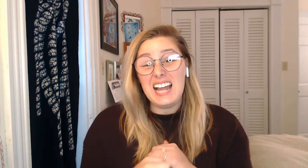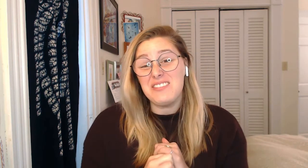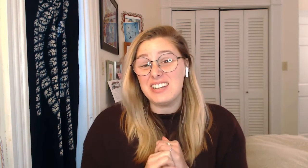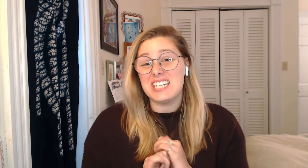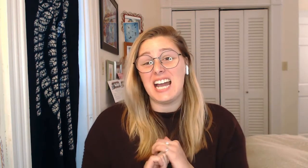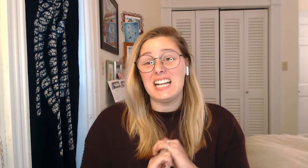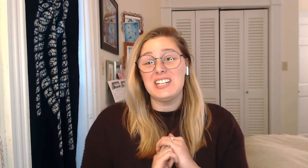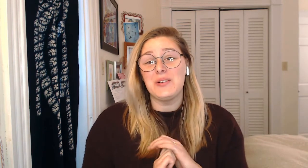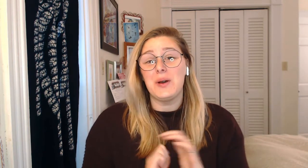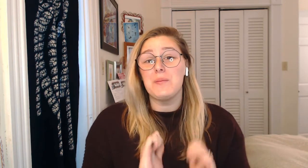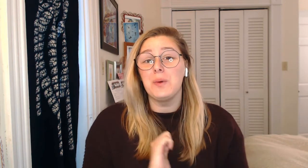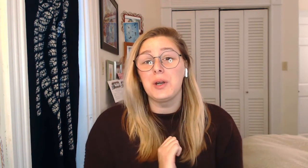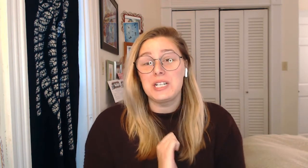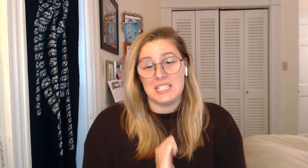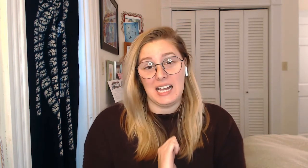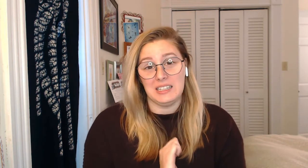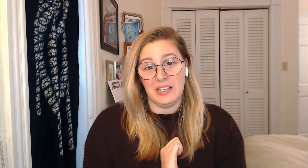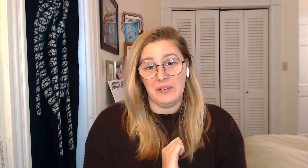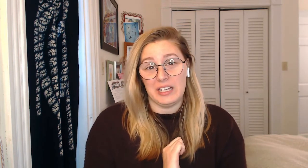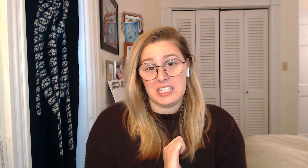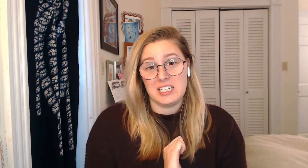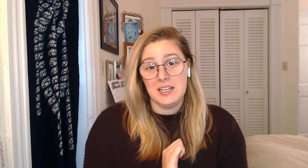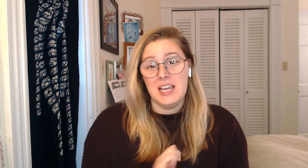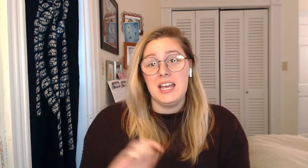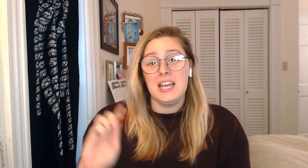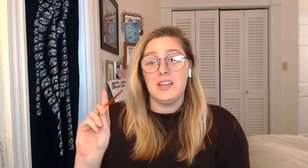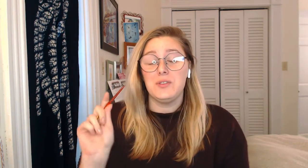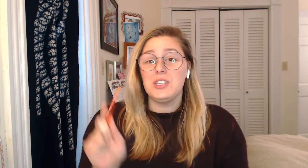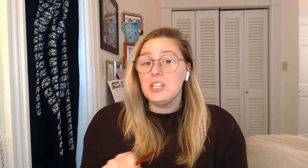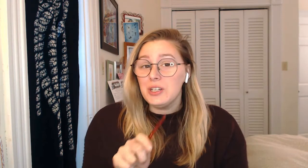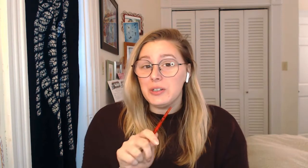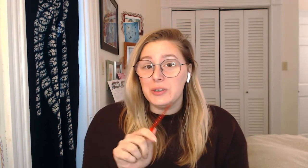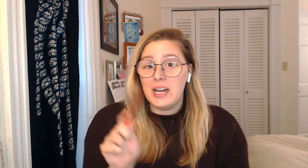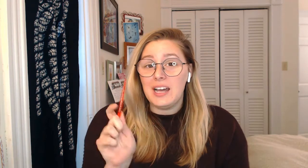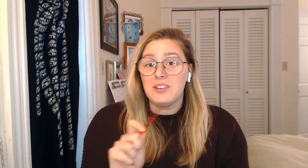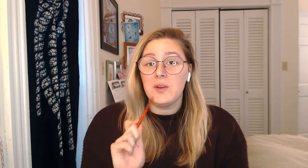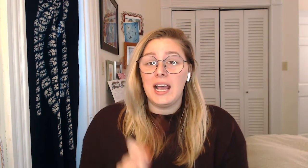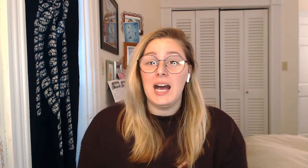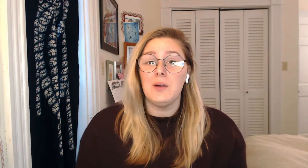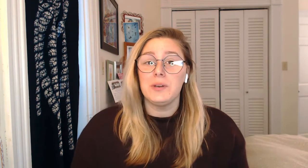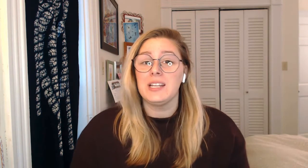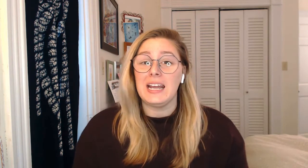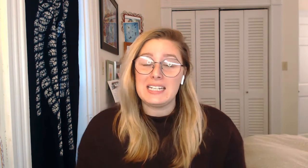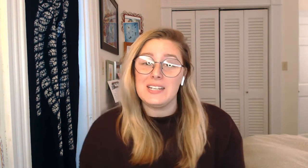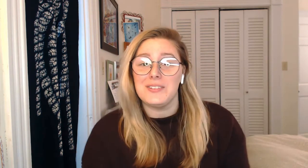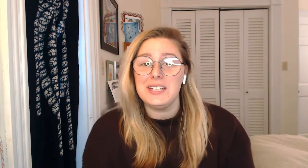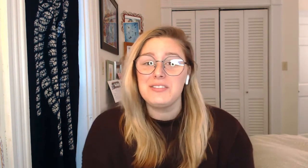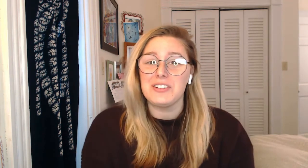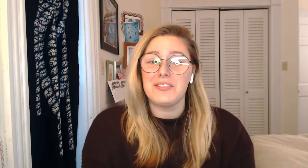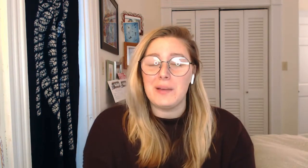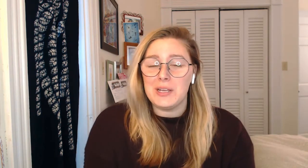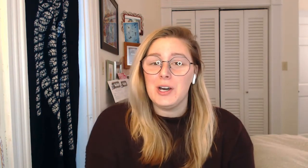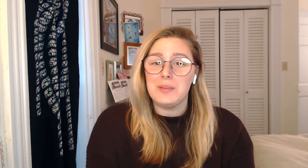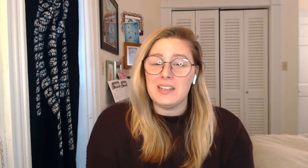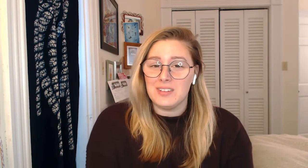wish I knew more sign language. If you ever want to help with an activity for family home evening,